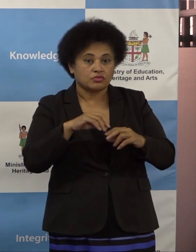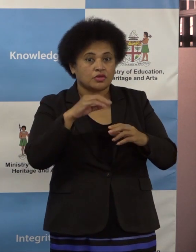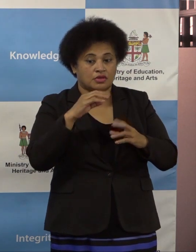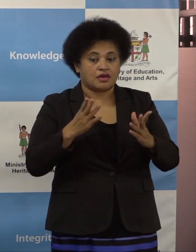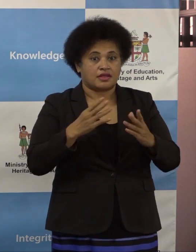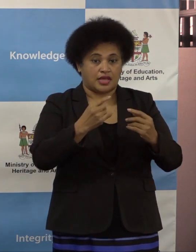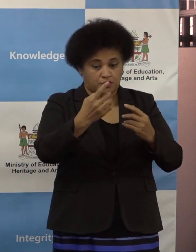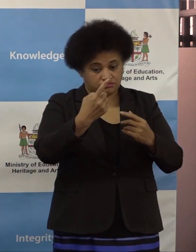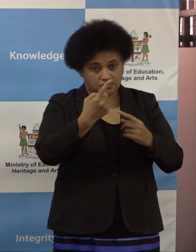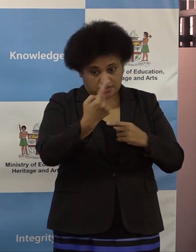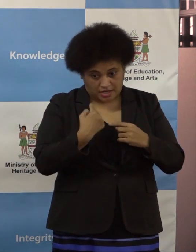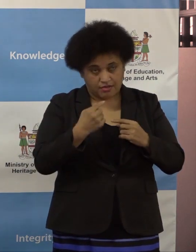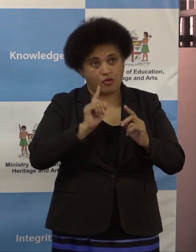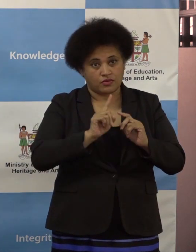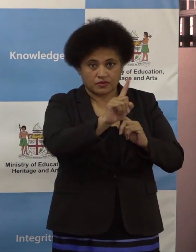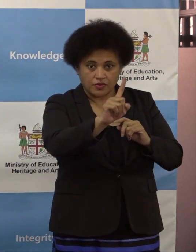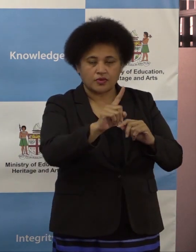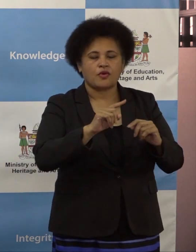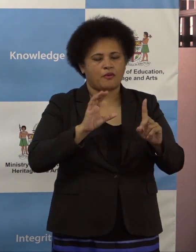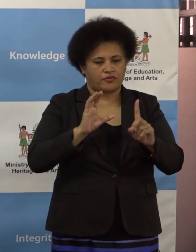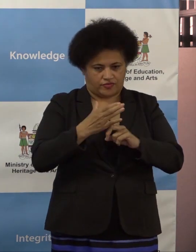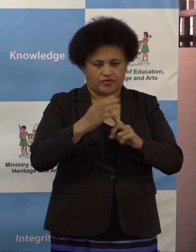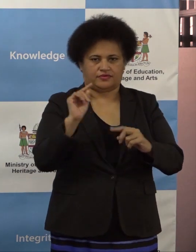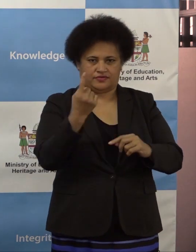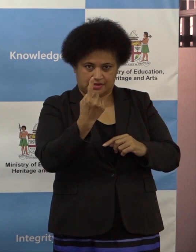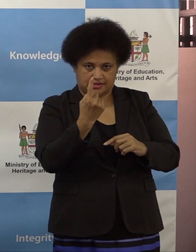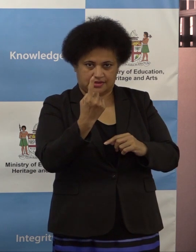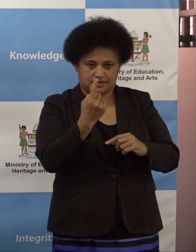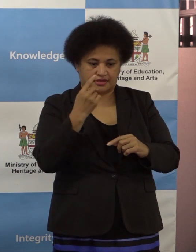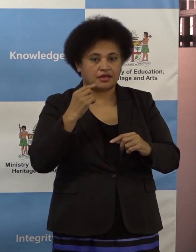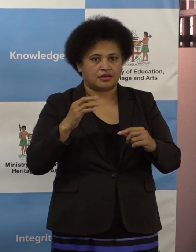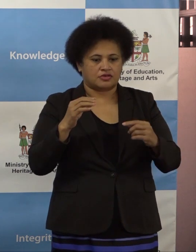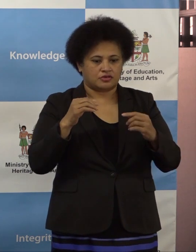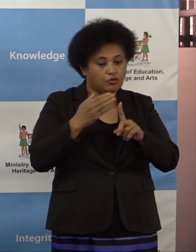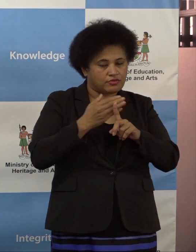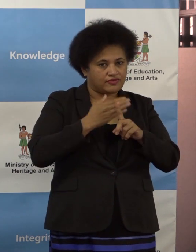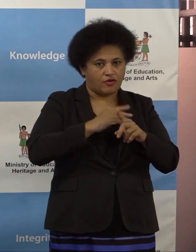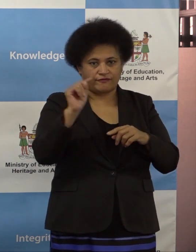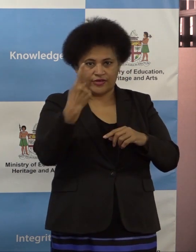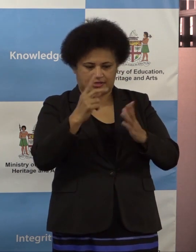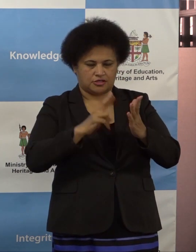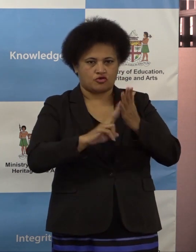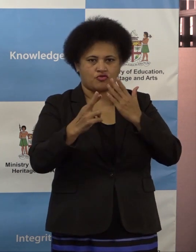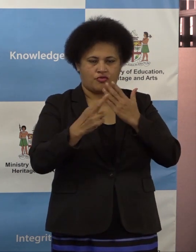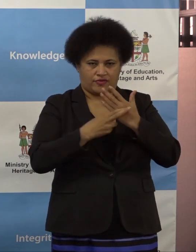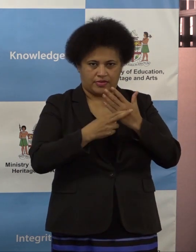before the school reopen on 1st November. I am pleased to announce that, so far,